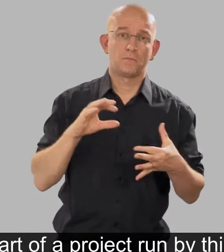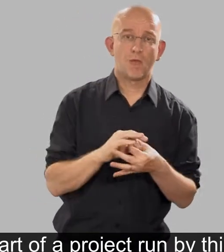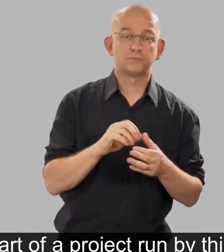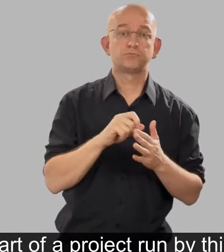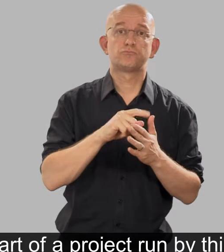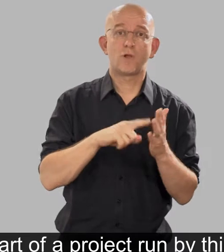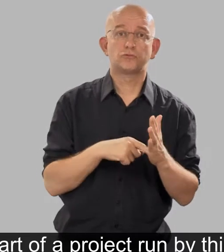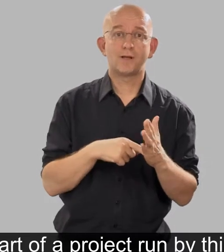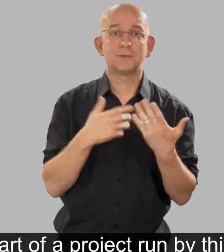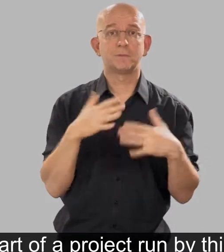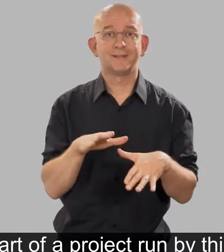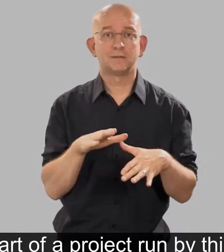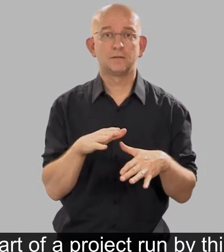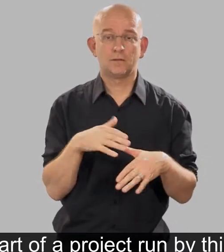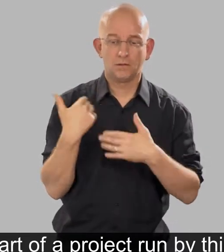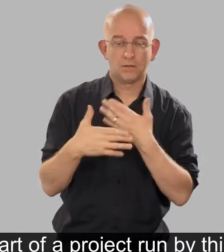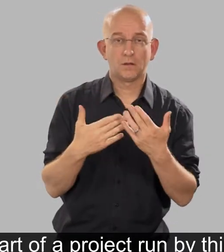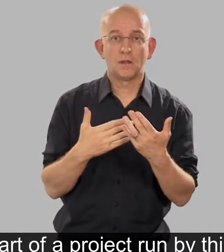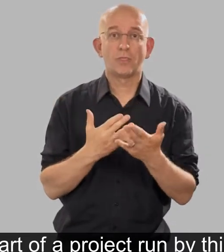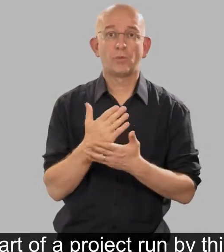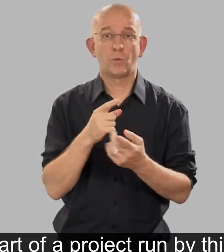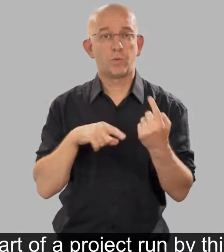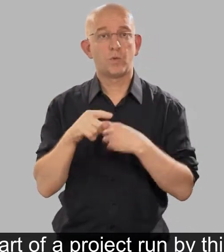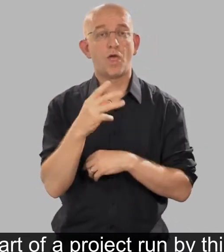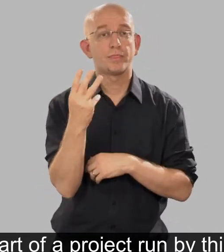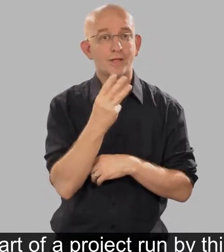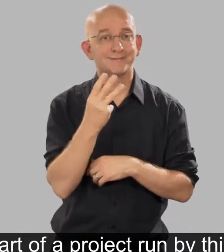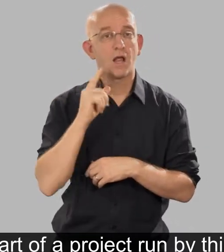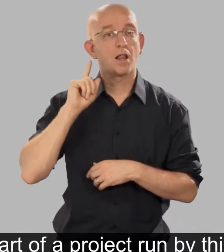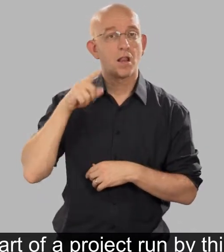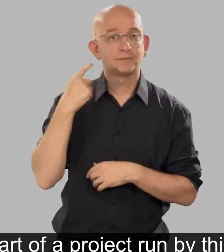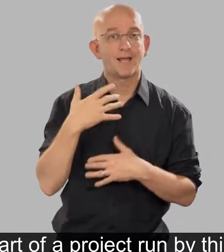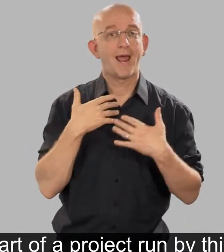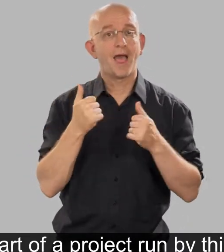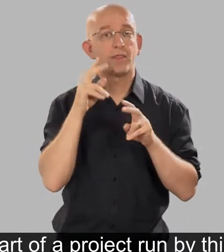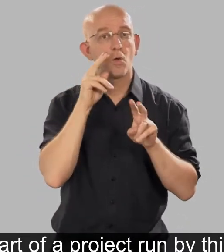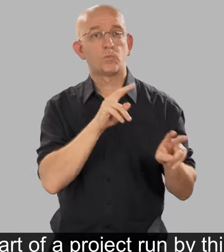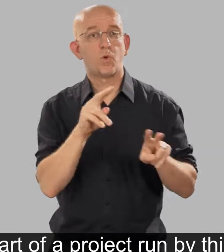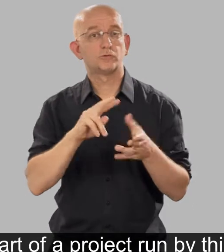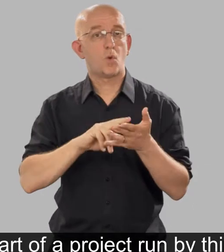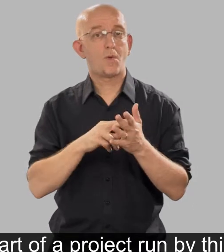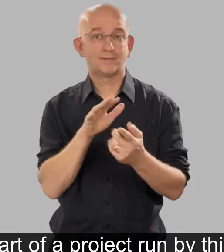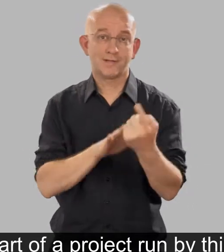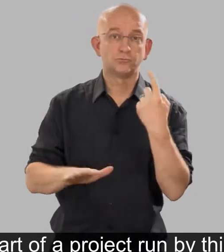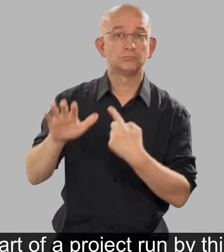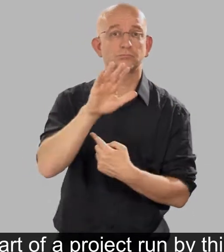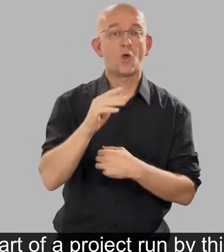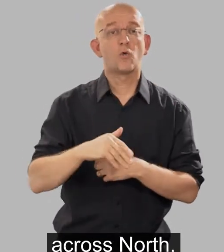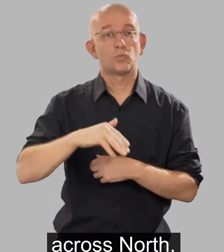As part of a project run by 13 London Health Watch organisations across North,